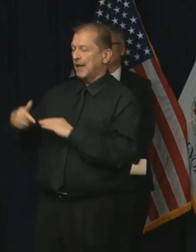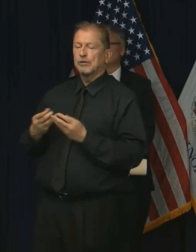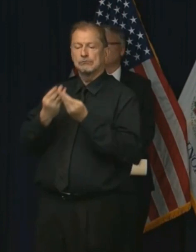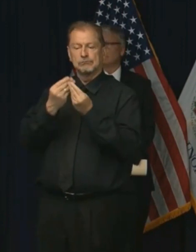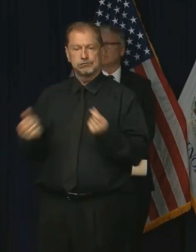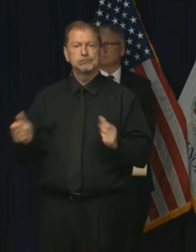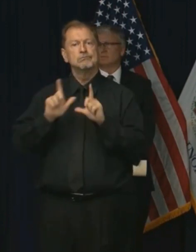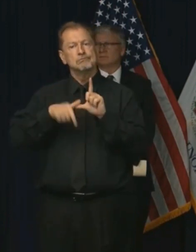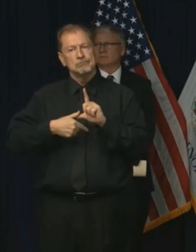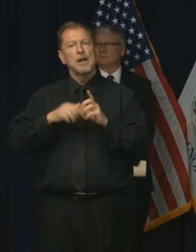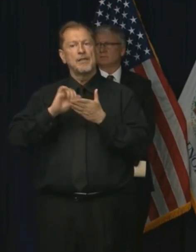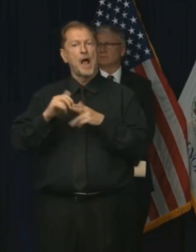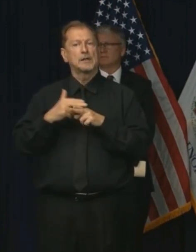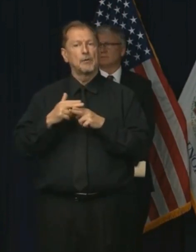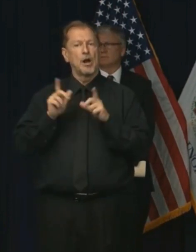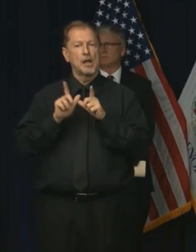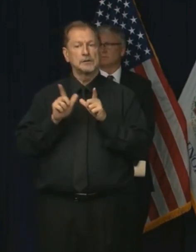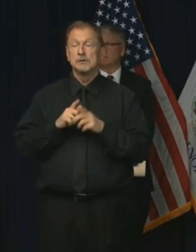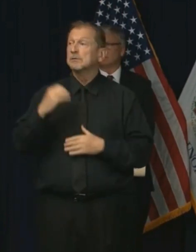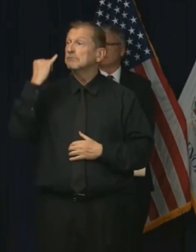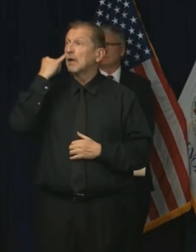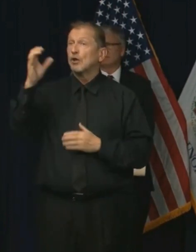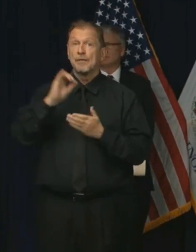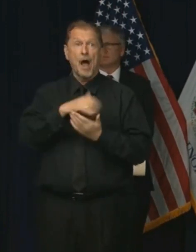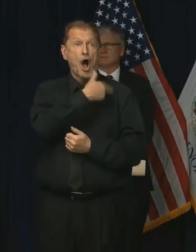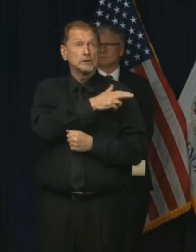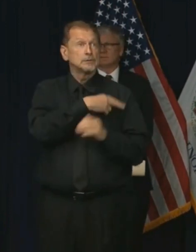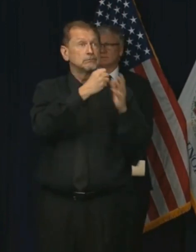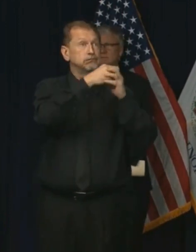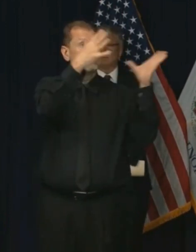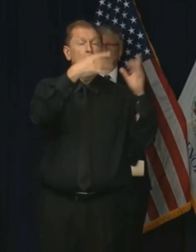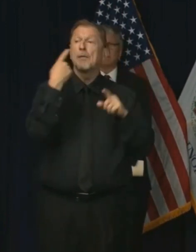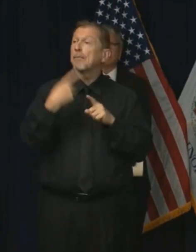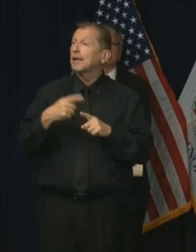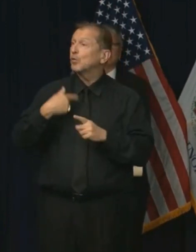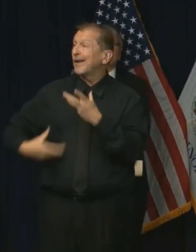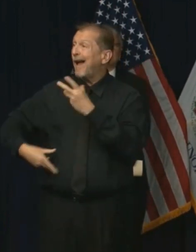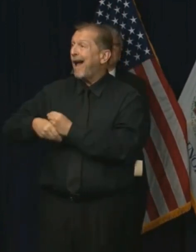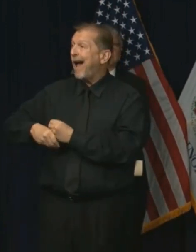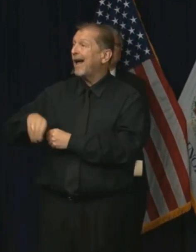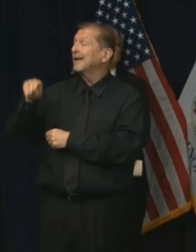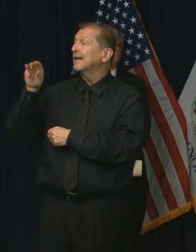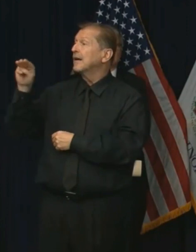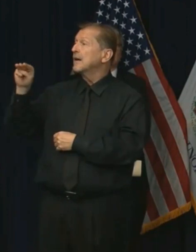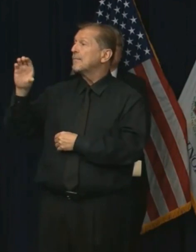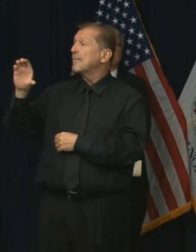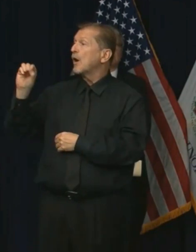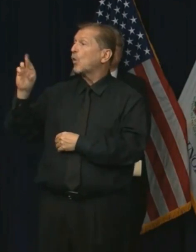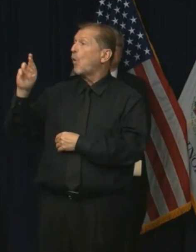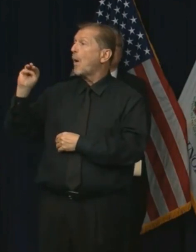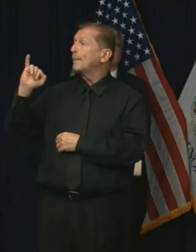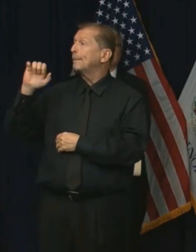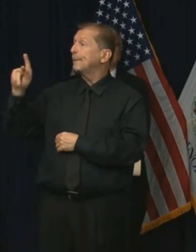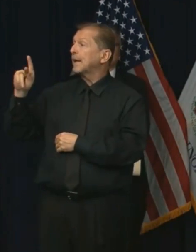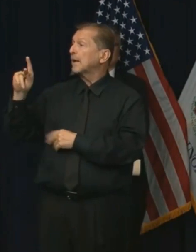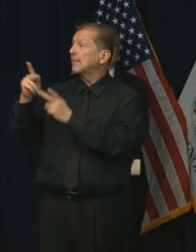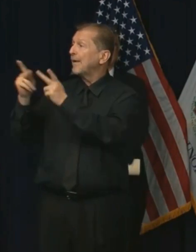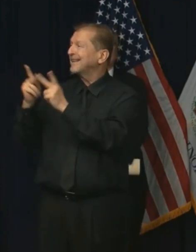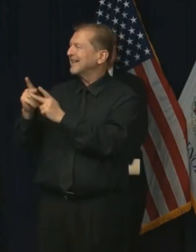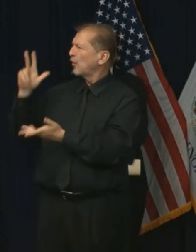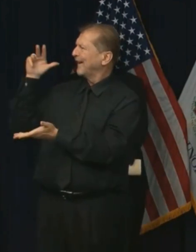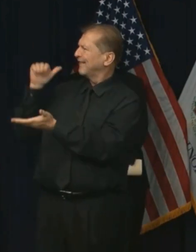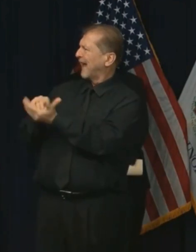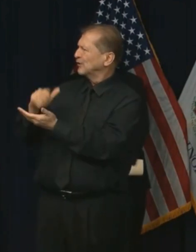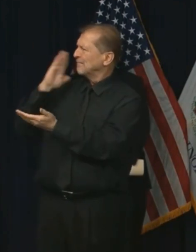we're expanding capacity. And then think about McCormick Place with 3,000 potential patients. You know, we need health care workers.